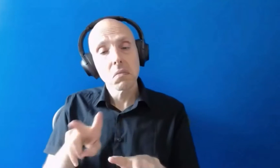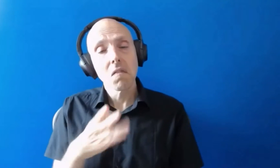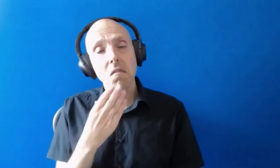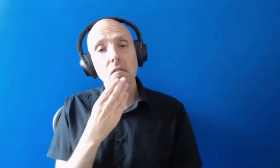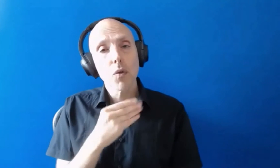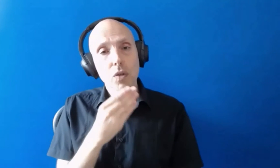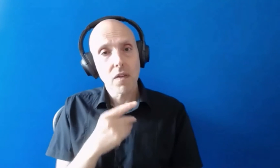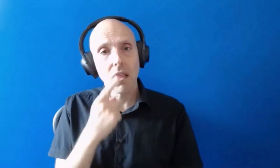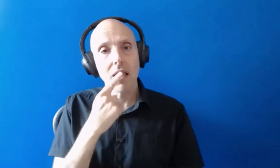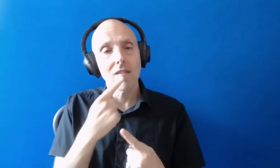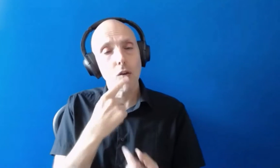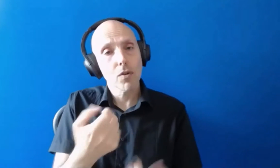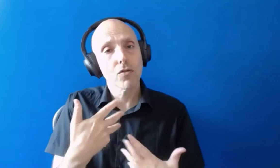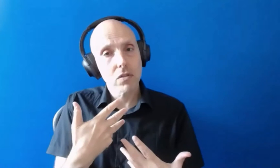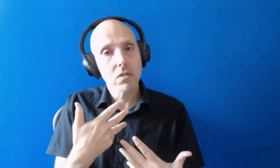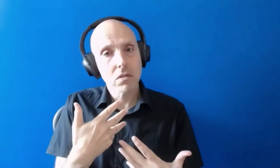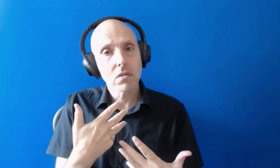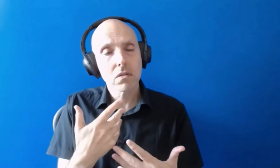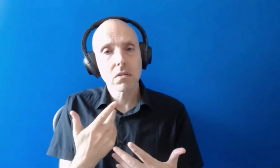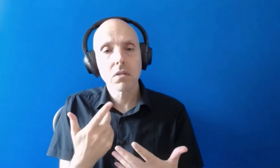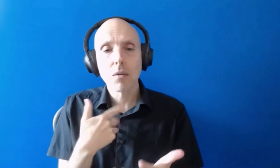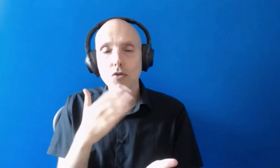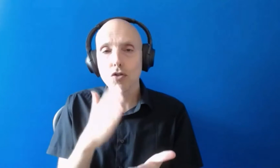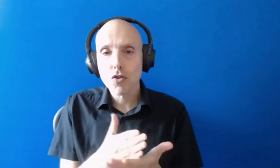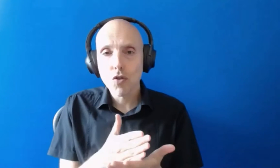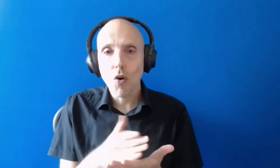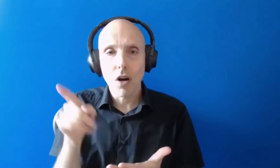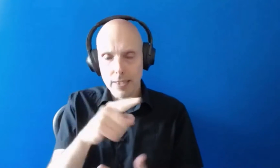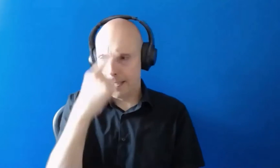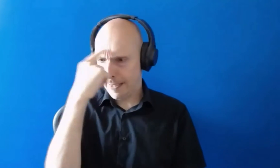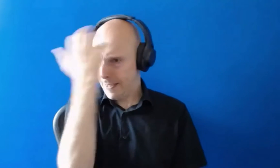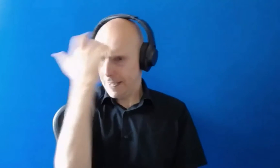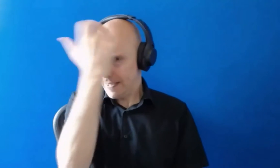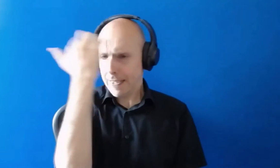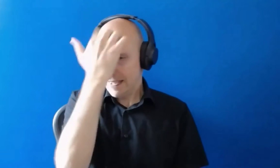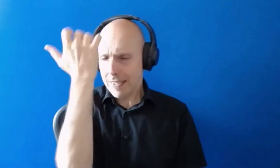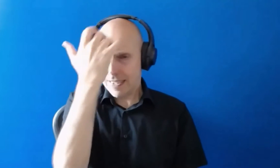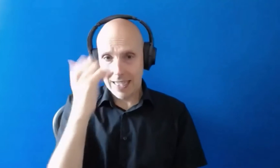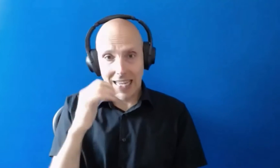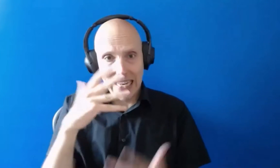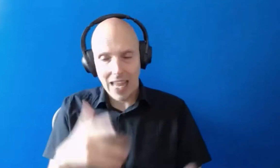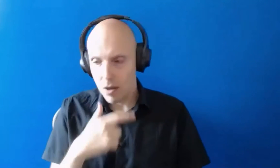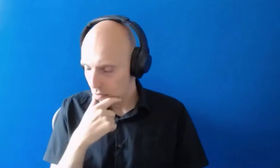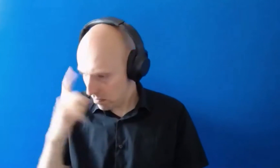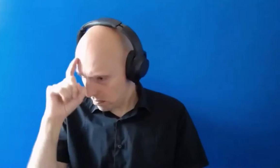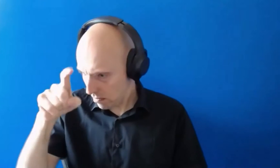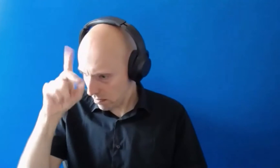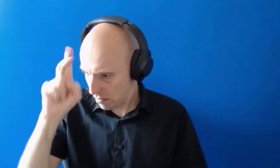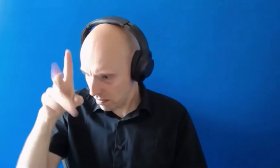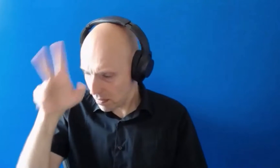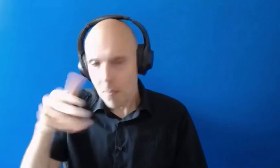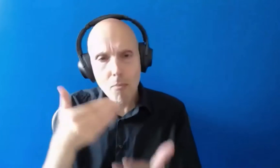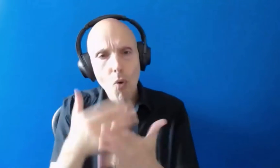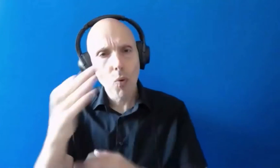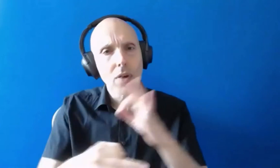i did um and i'm sure that your mind will be buzzing afterwards and you'll have more questions to ask and more information to